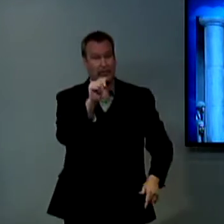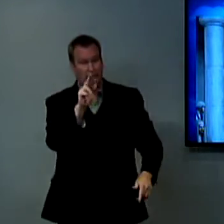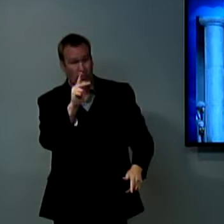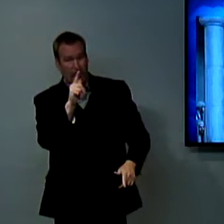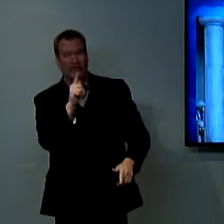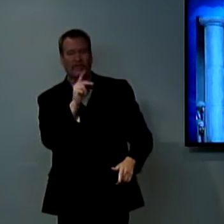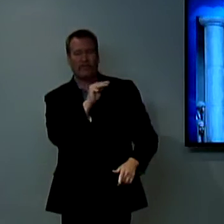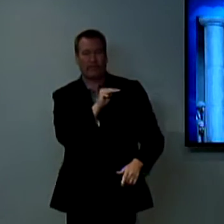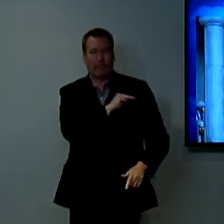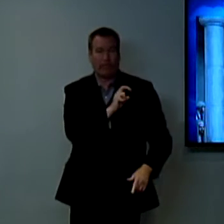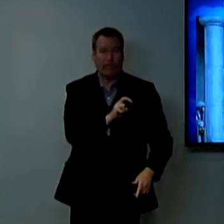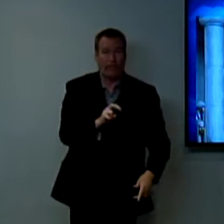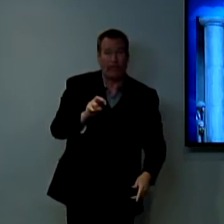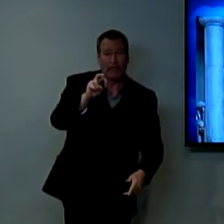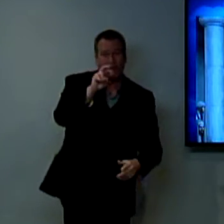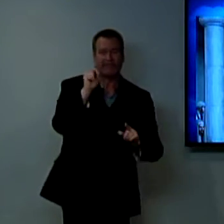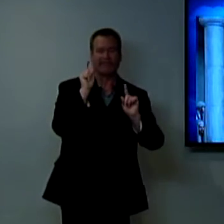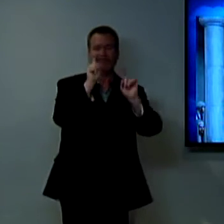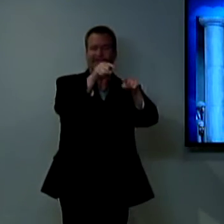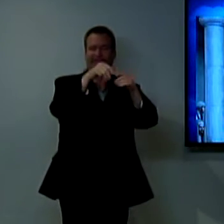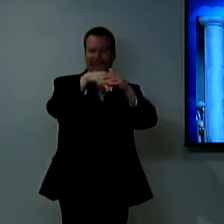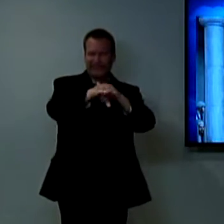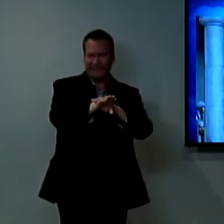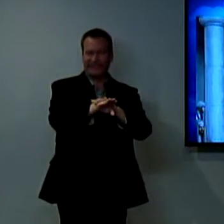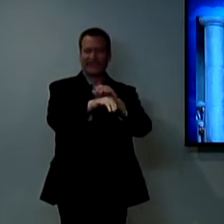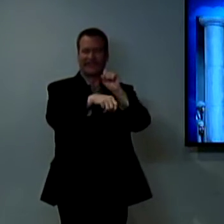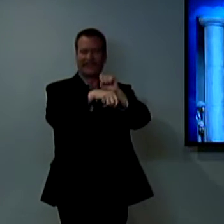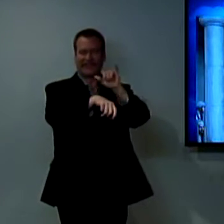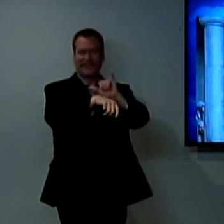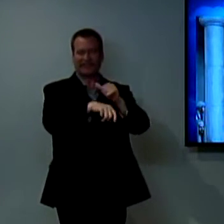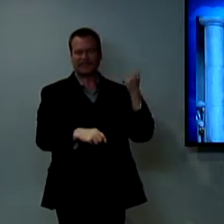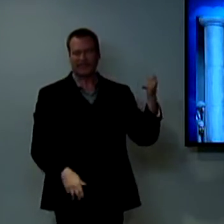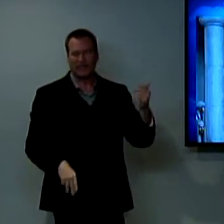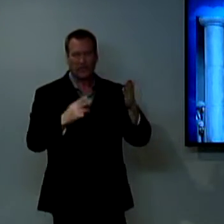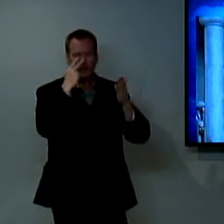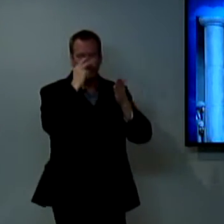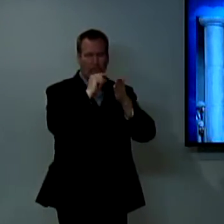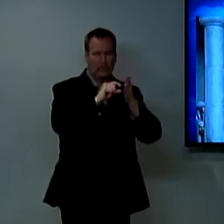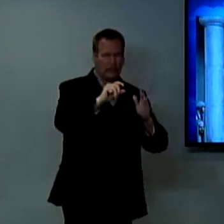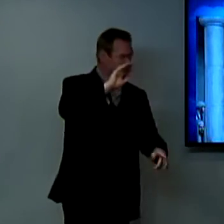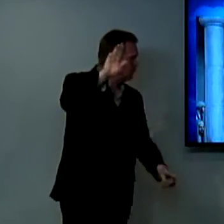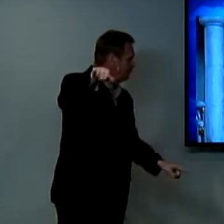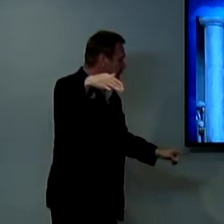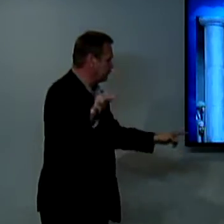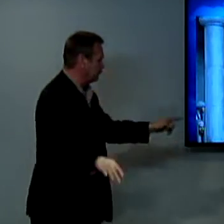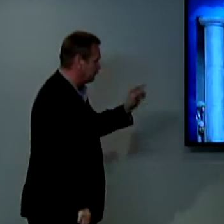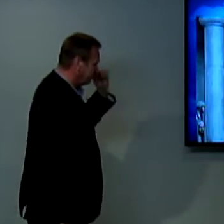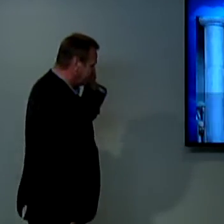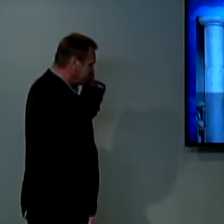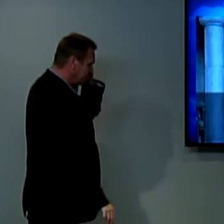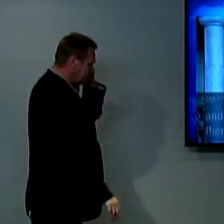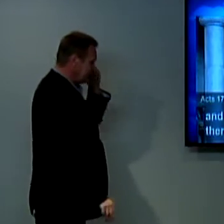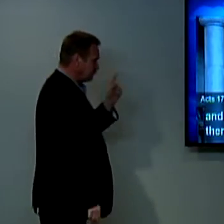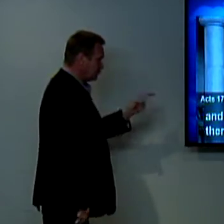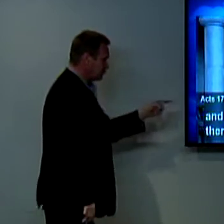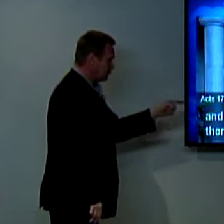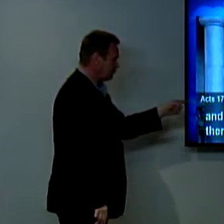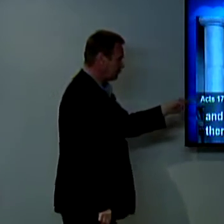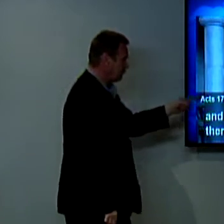Jewish people would come for this so the missionaries would travel to all of these different places and go into the different synagogues and they would do their teachings